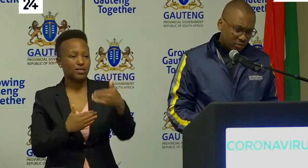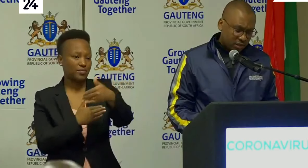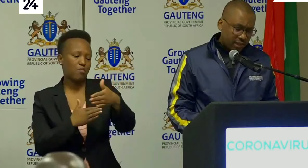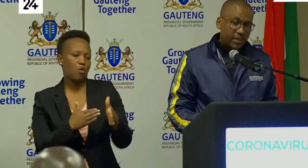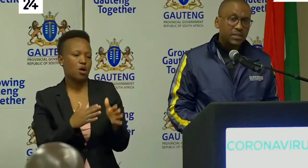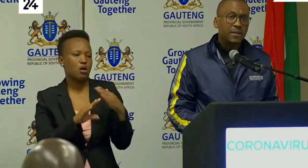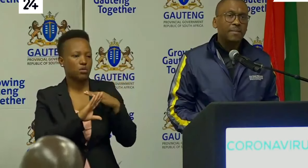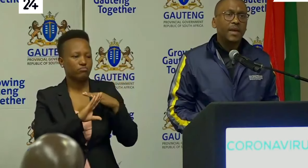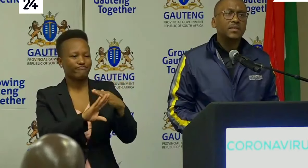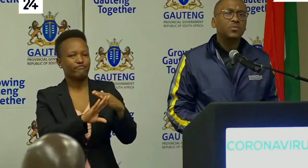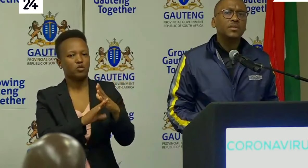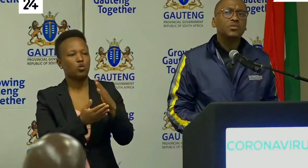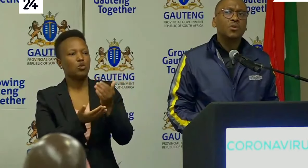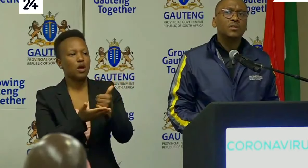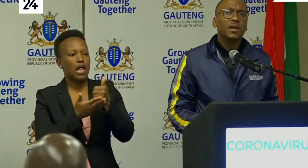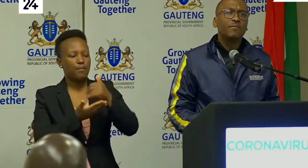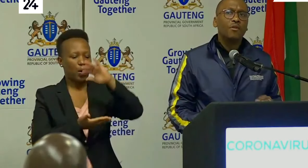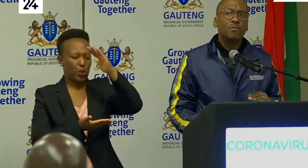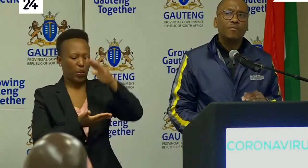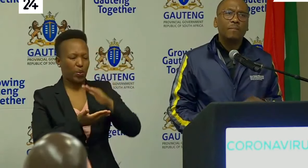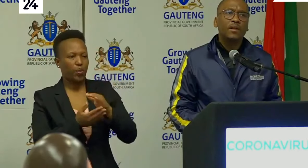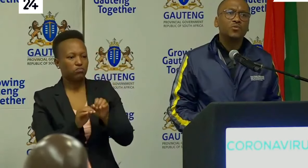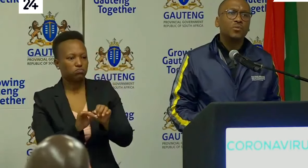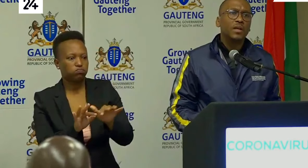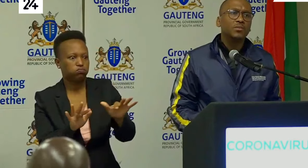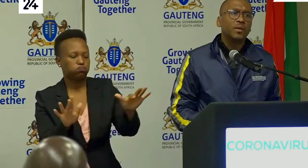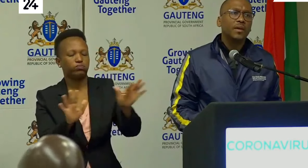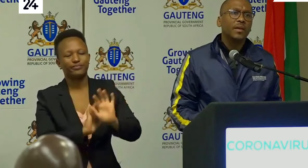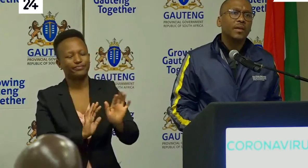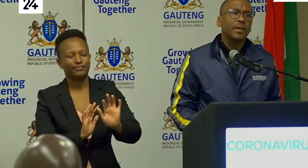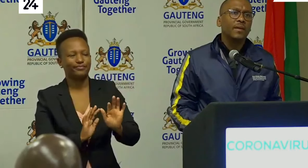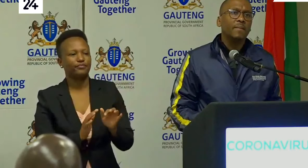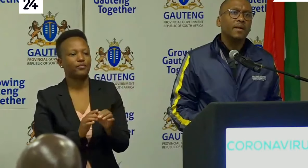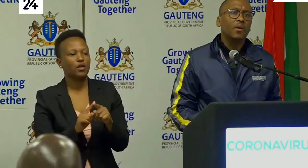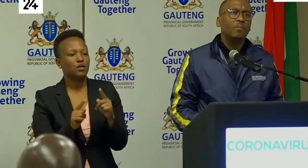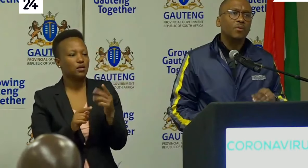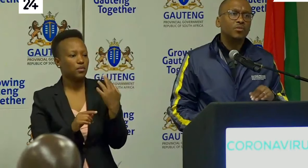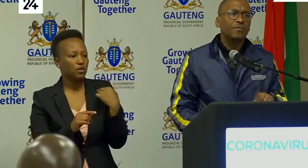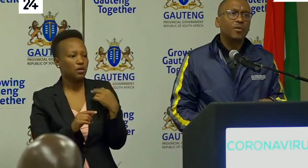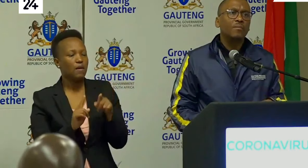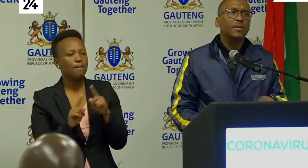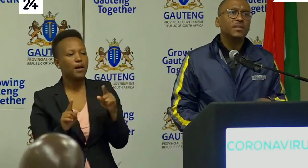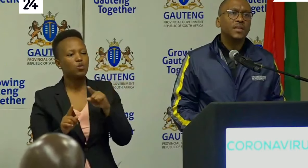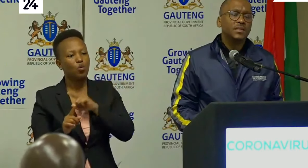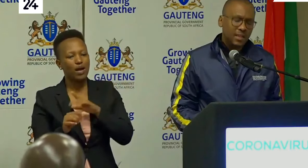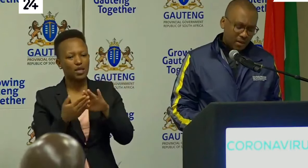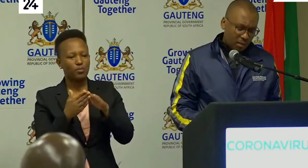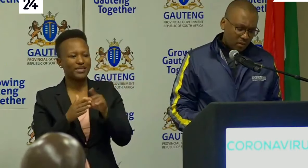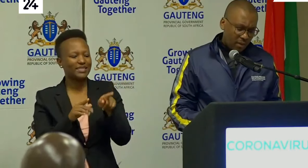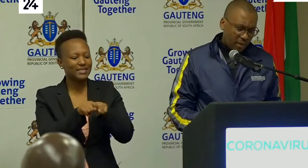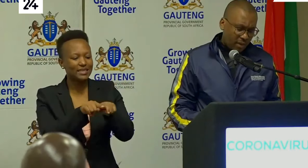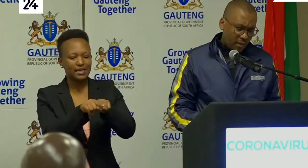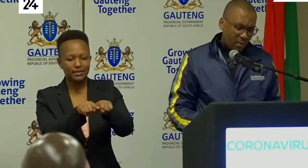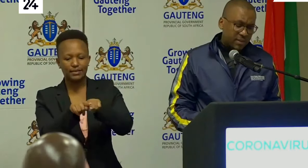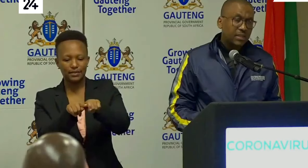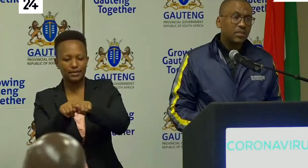to reduce the rate hence we saw some form of a plateau last week but now because of the community testing that we're